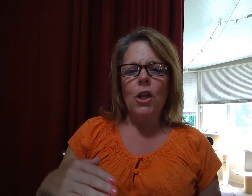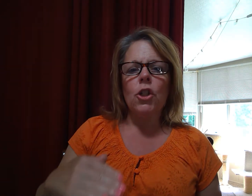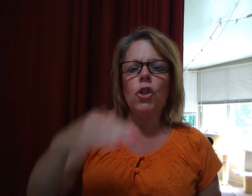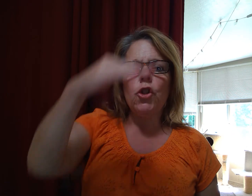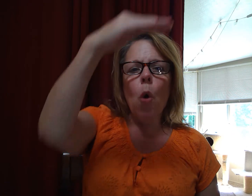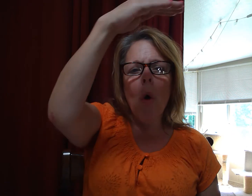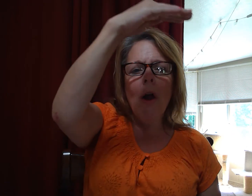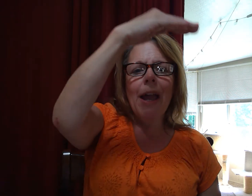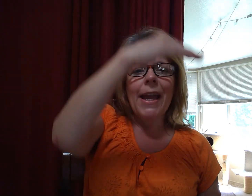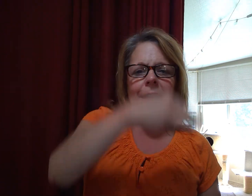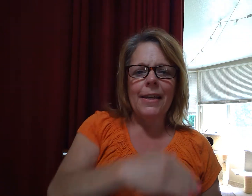Join.